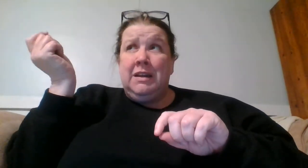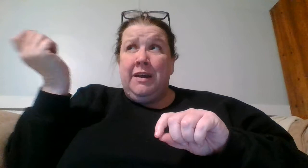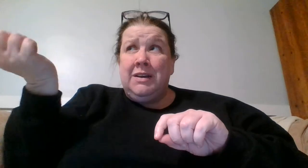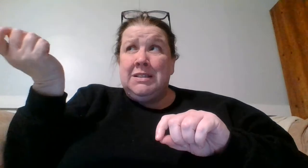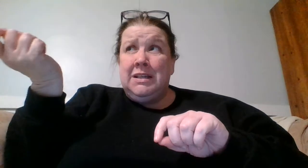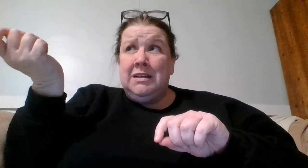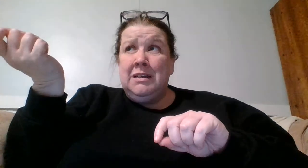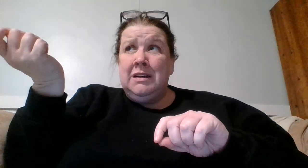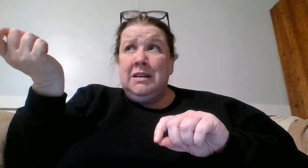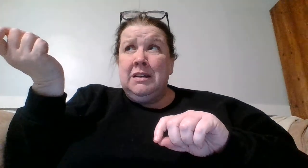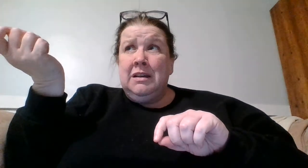carries it